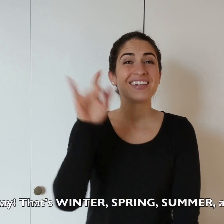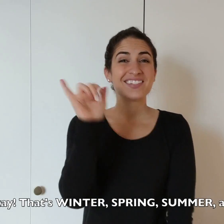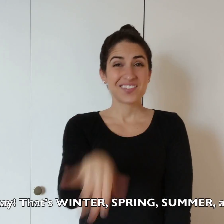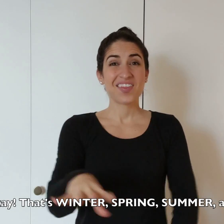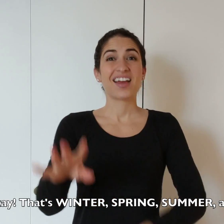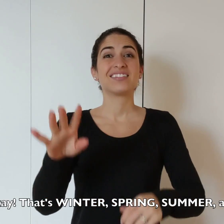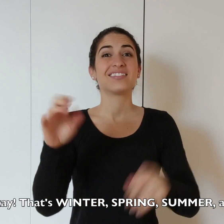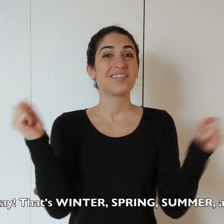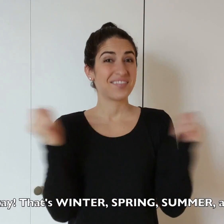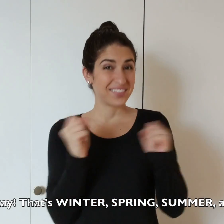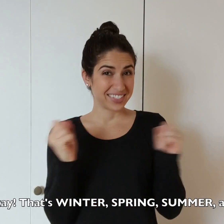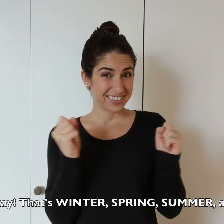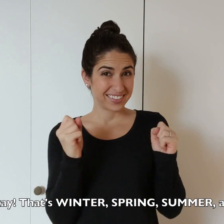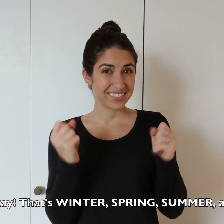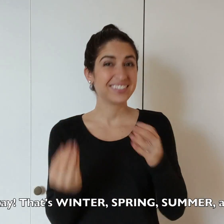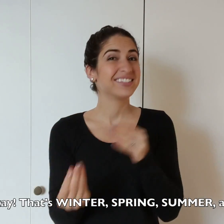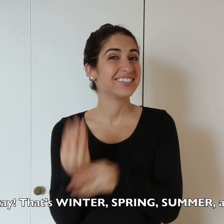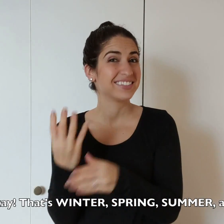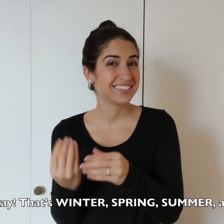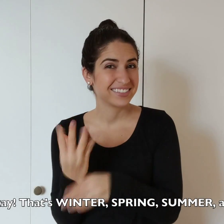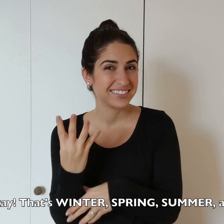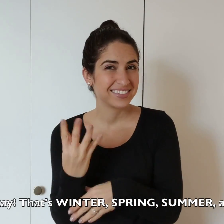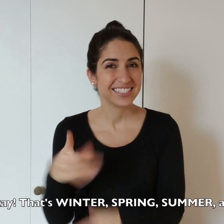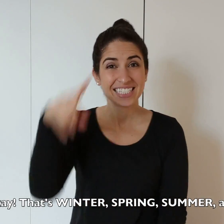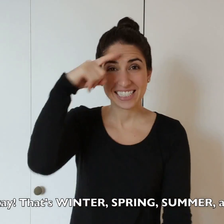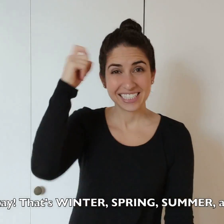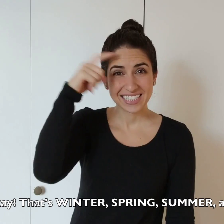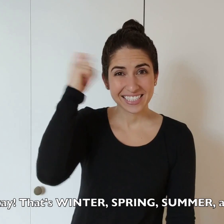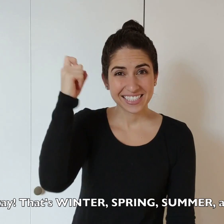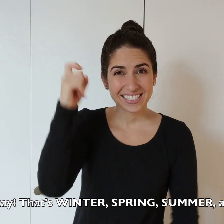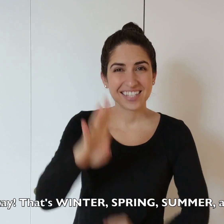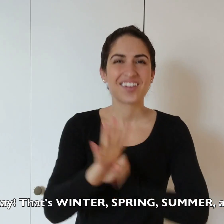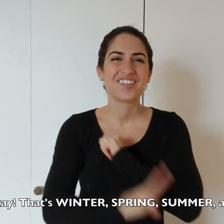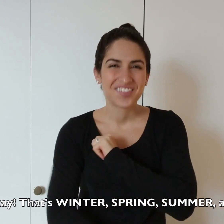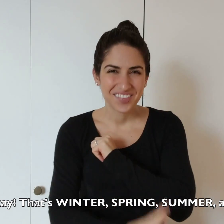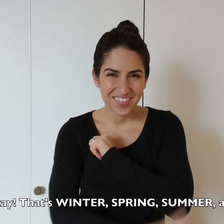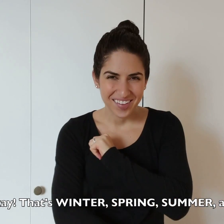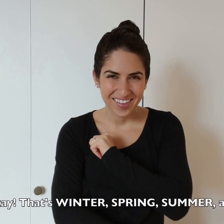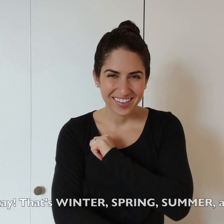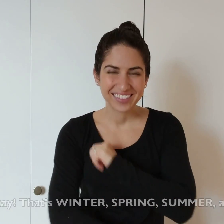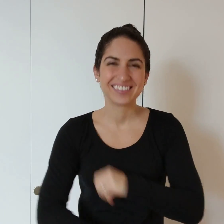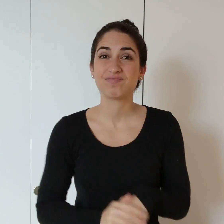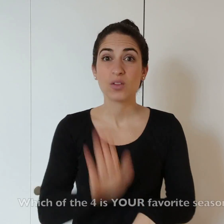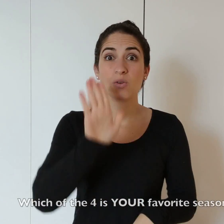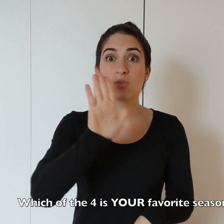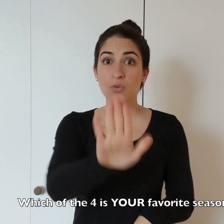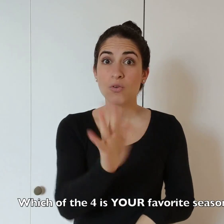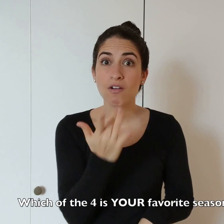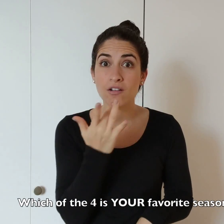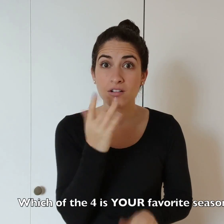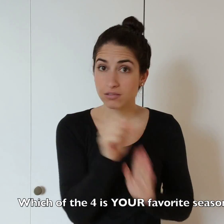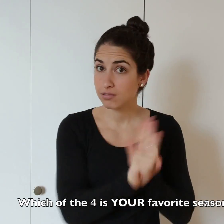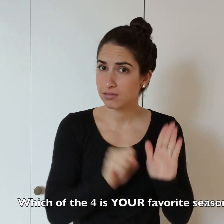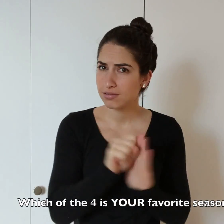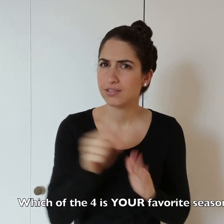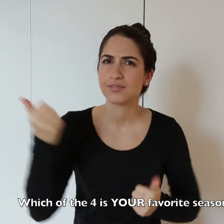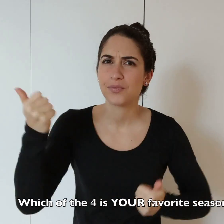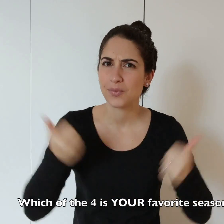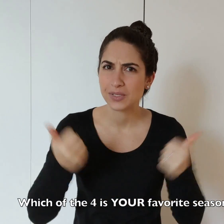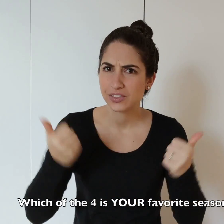Okay, that's winter, spring, summer, and fall. Your favorite season is